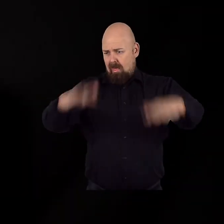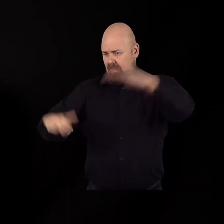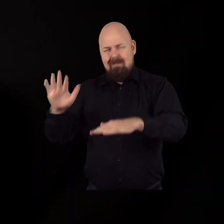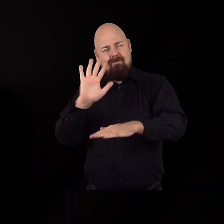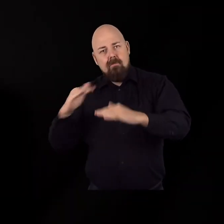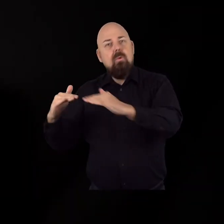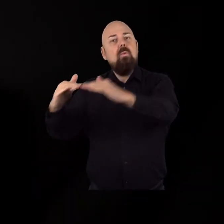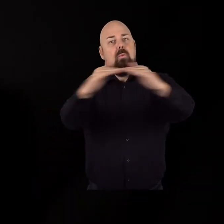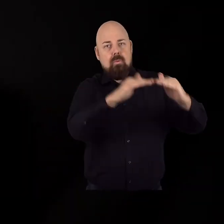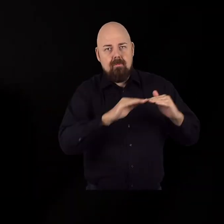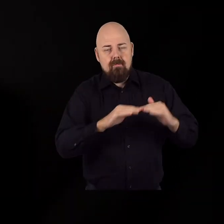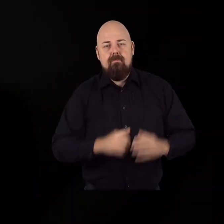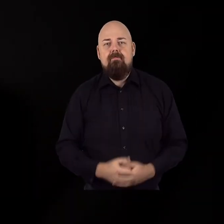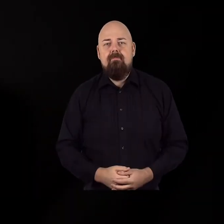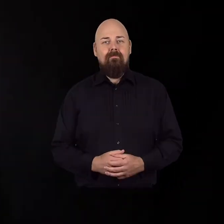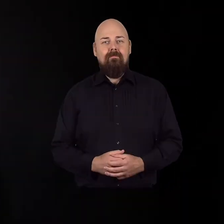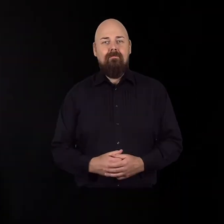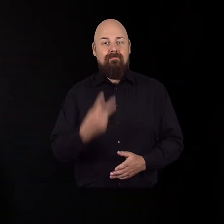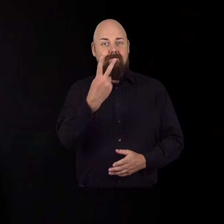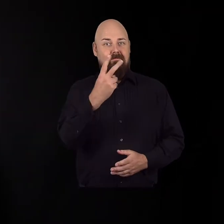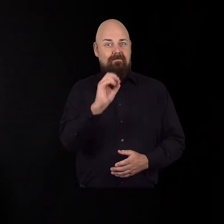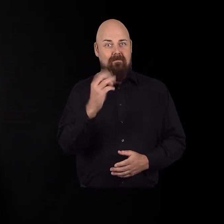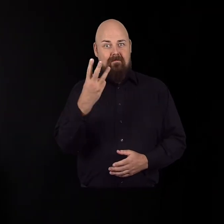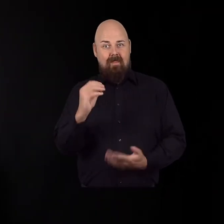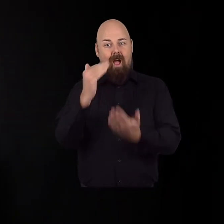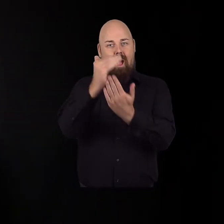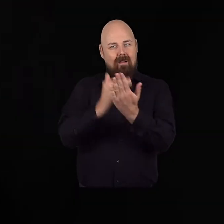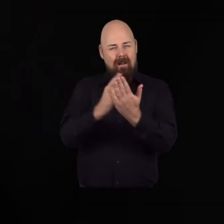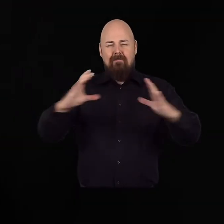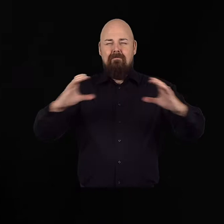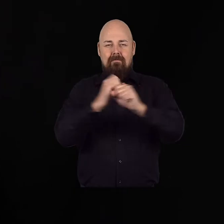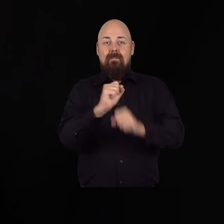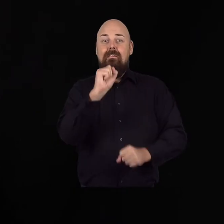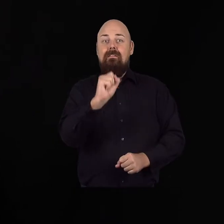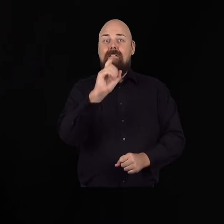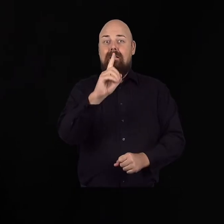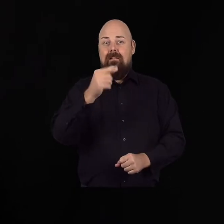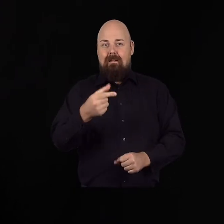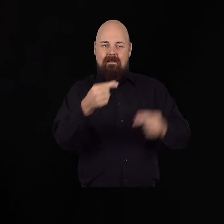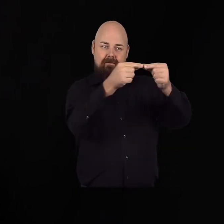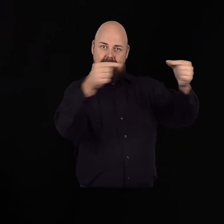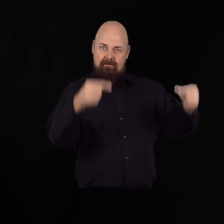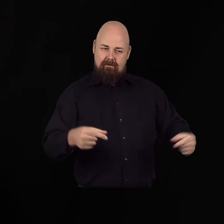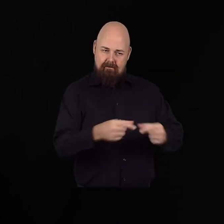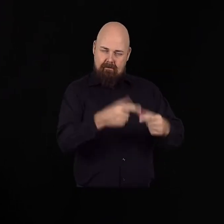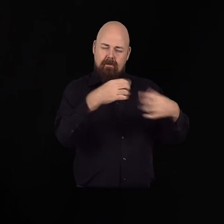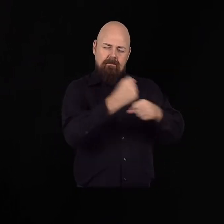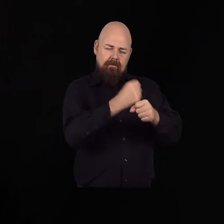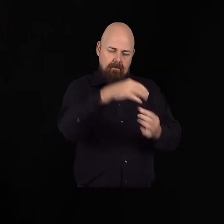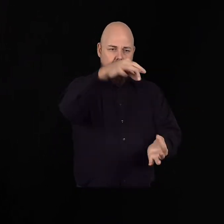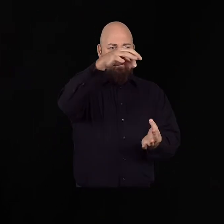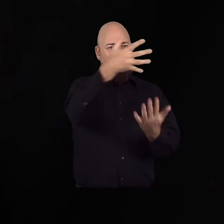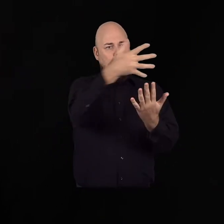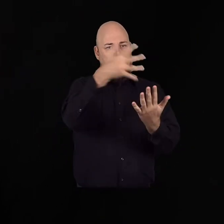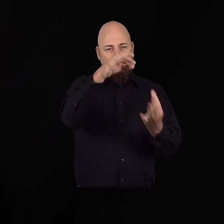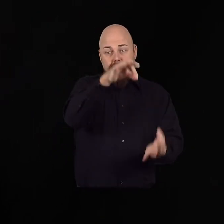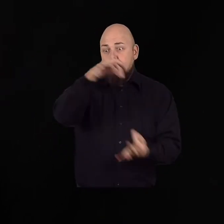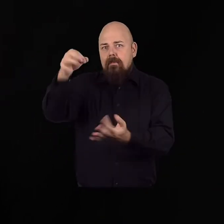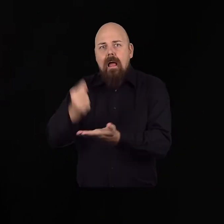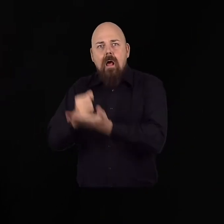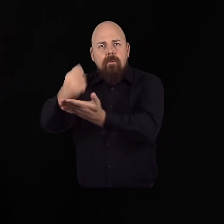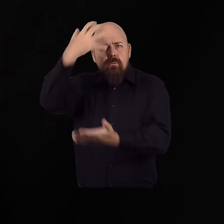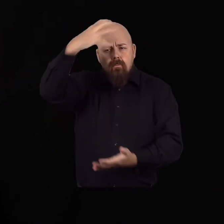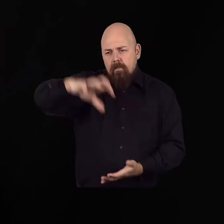reduce inequality for all people. The Agenda 2030, otherwise known as the SDGs, this agenda